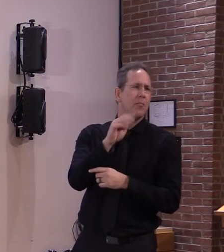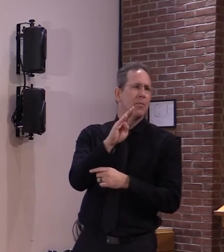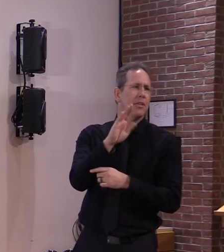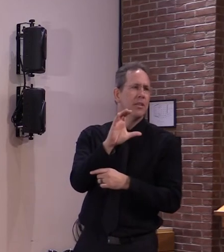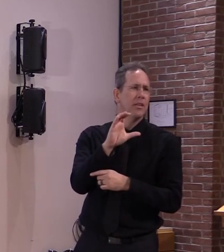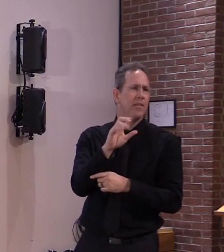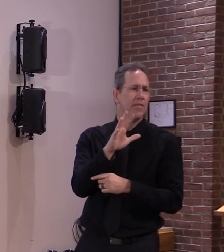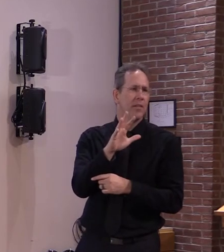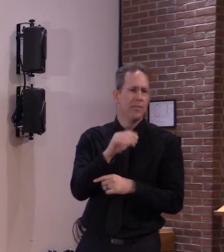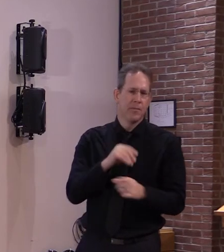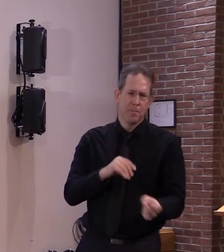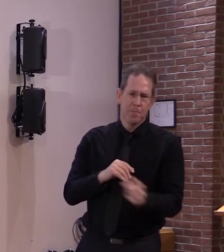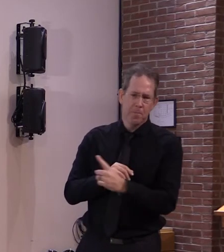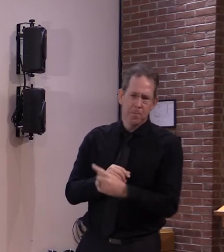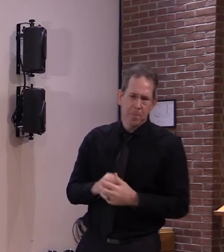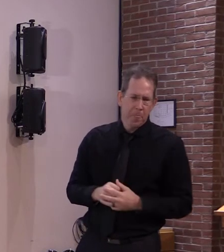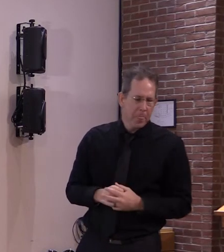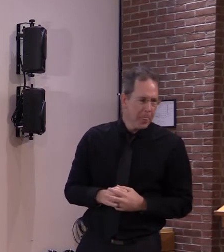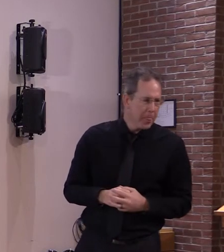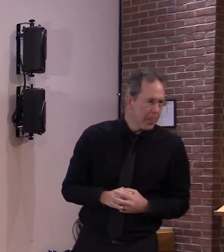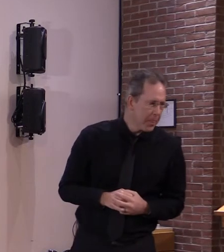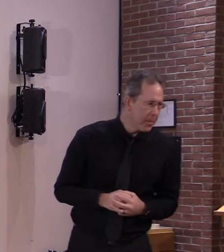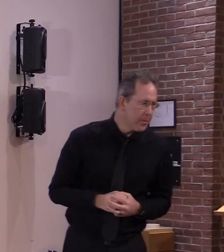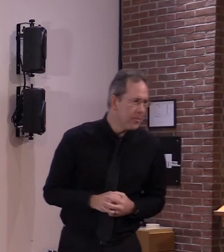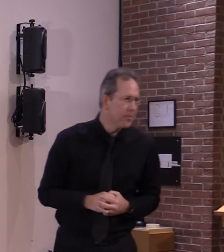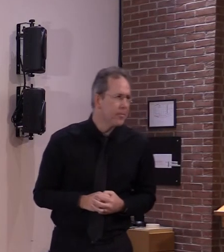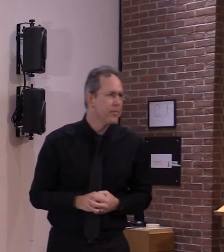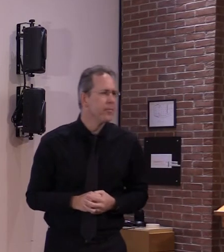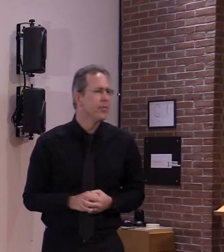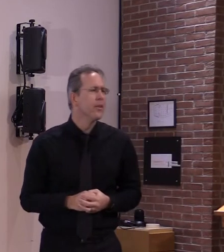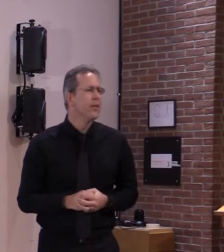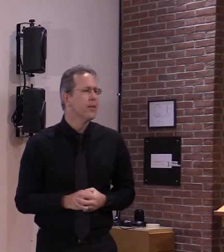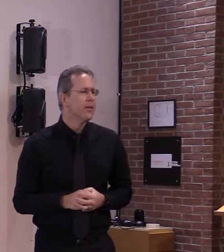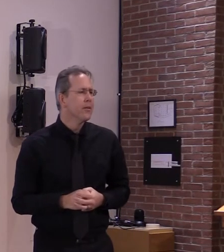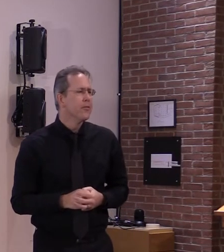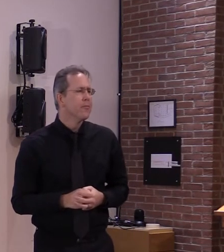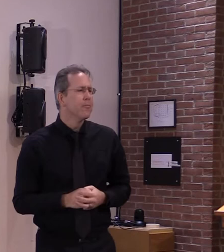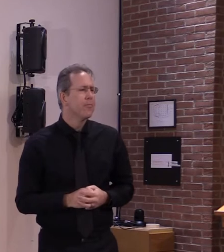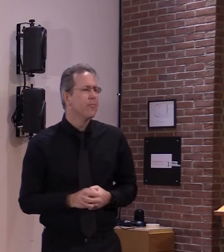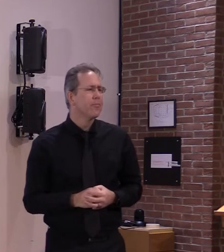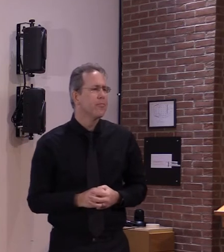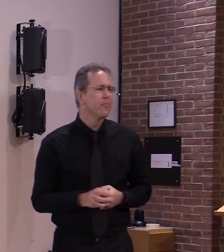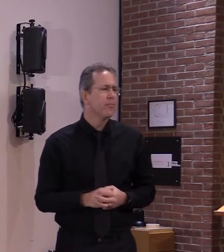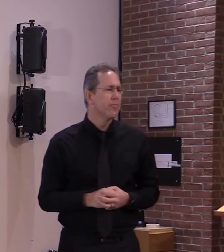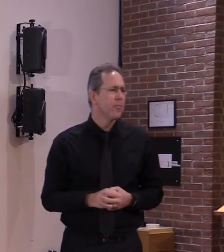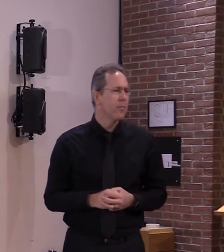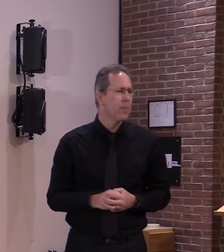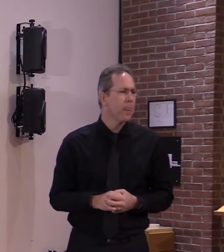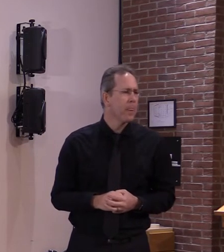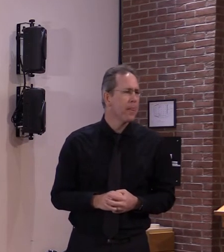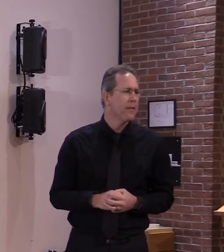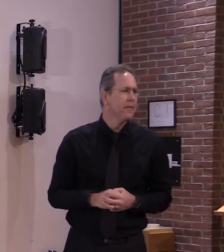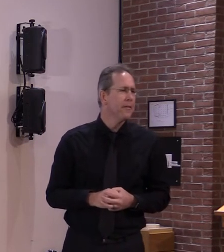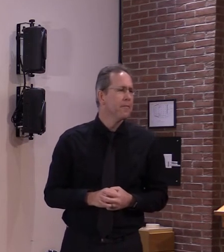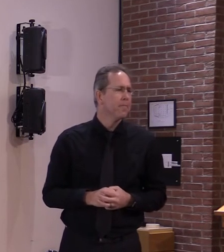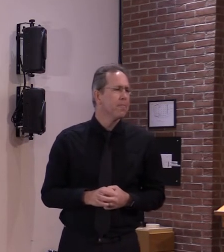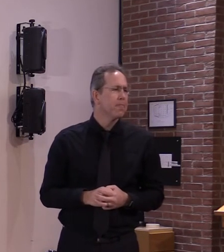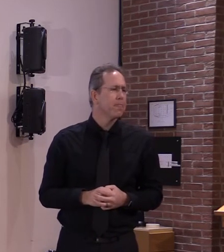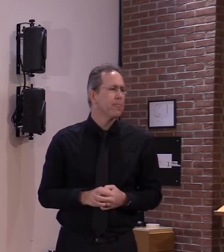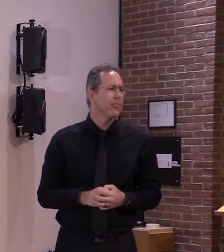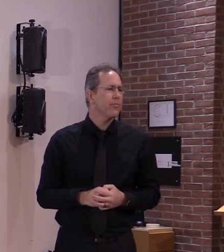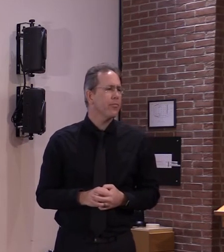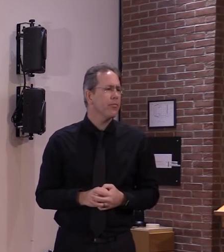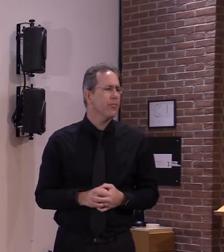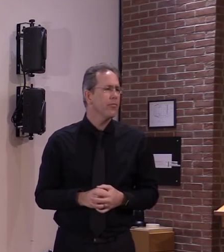thank you uh i believe dr levine said earlier that he thought it would be late spring or summer that sort of time